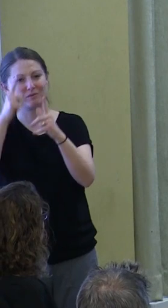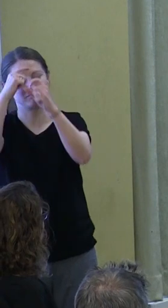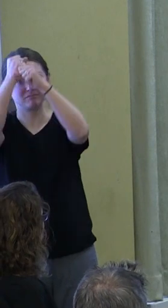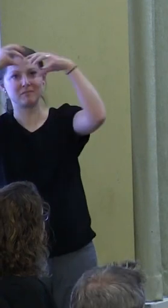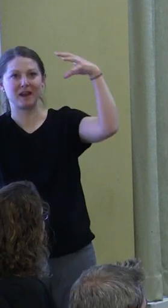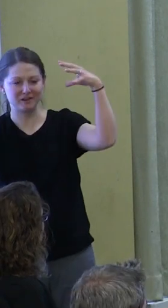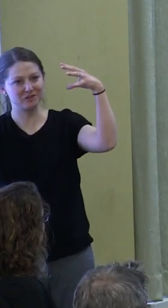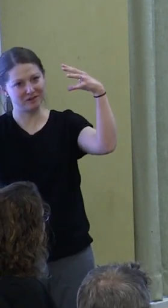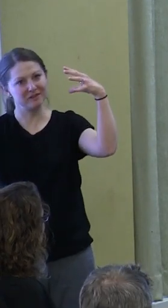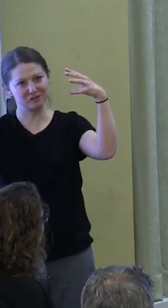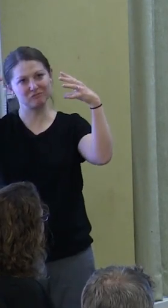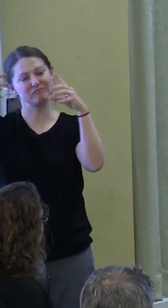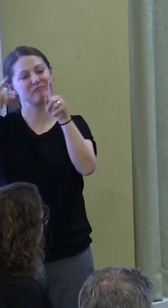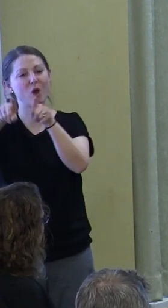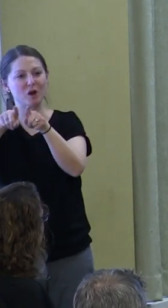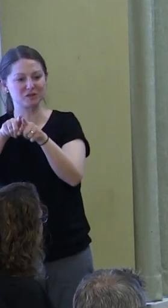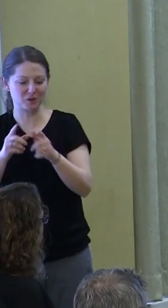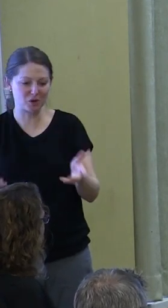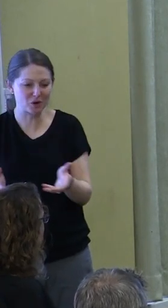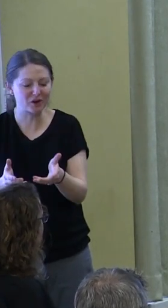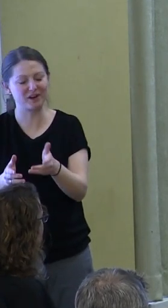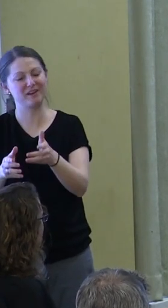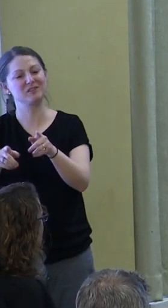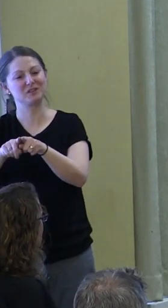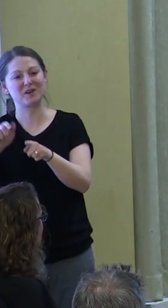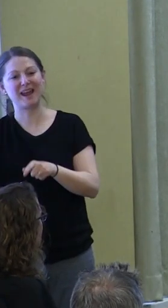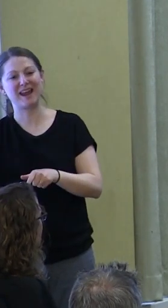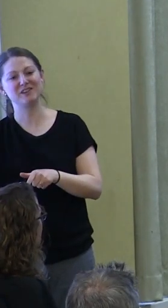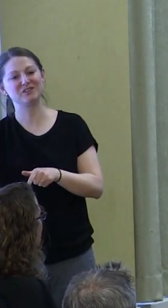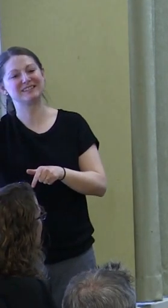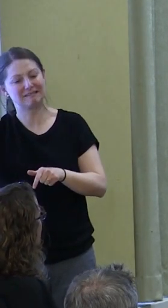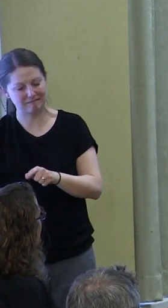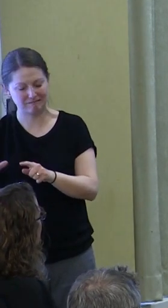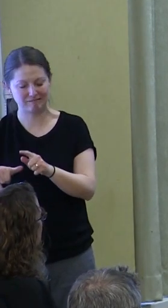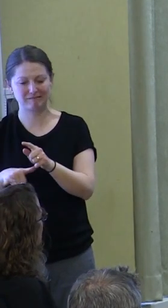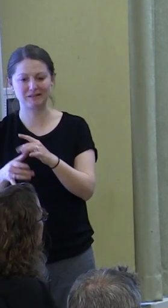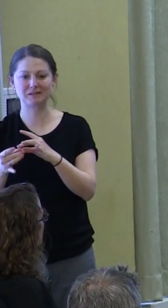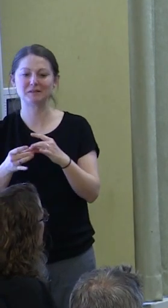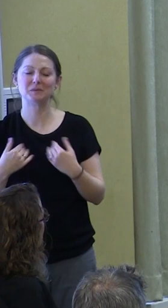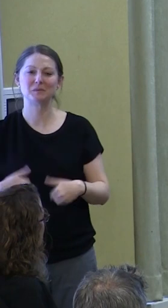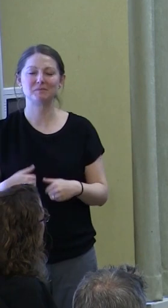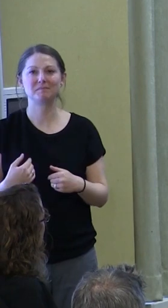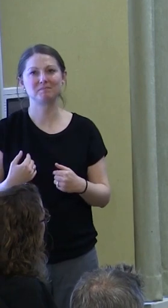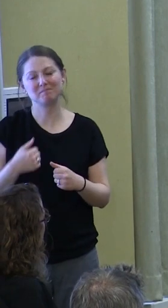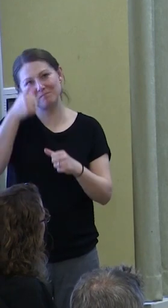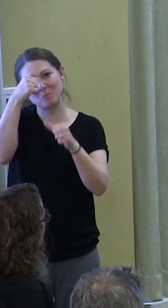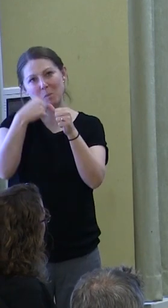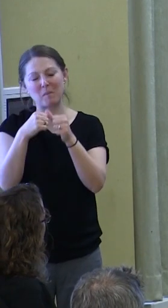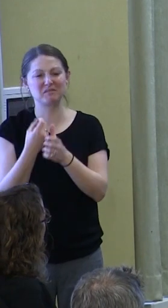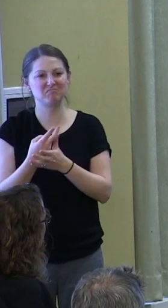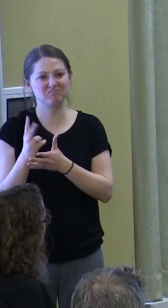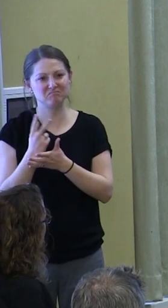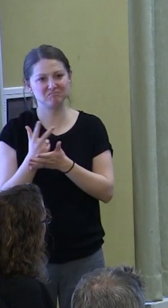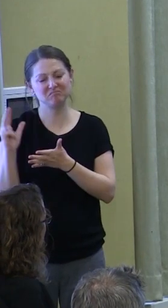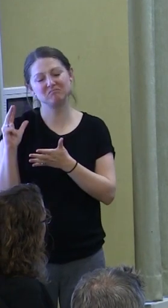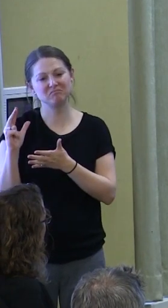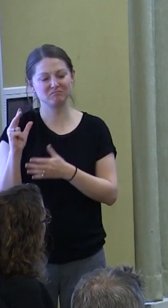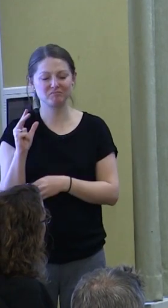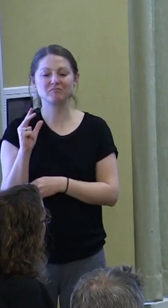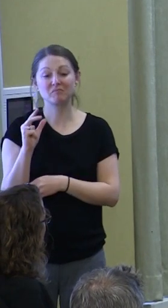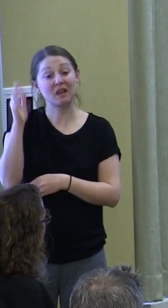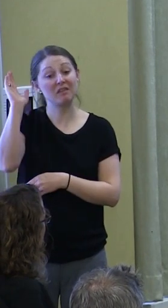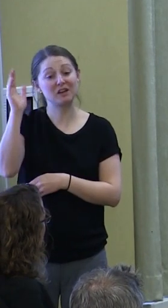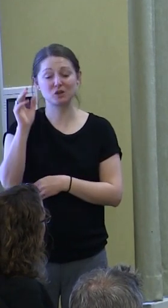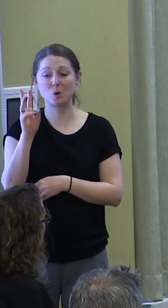and, as you said, courage and agency. It reminds me very much of, just a couple weeks ago, there was a Warren Bennis